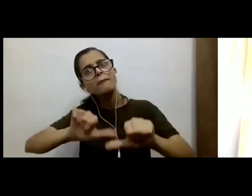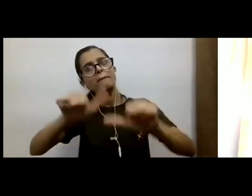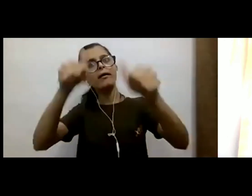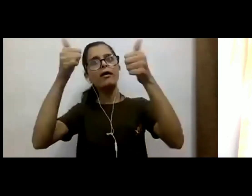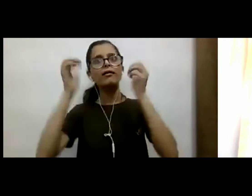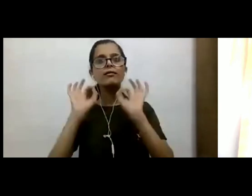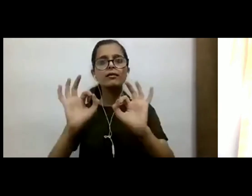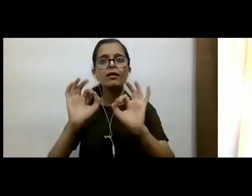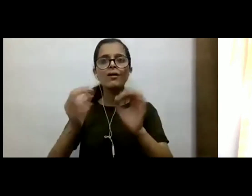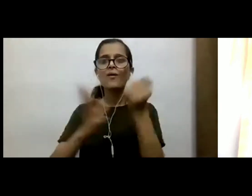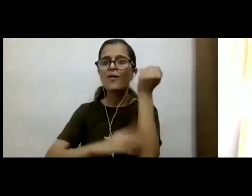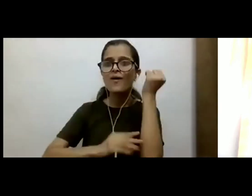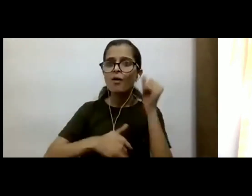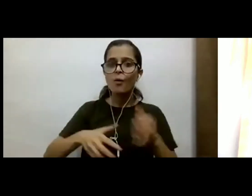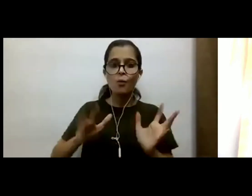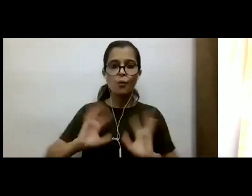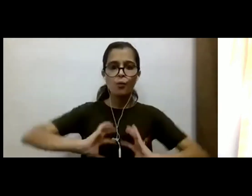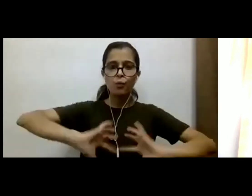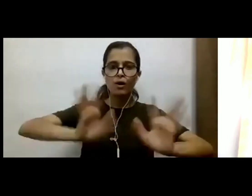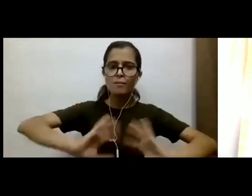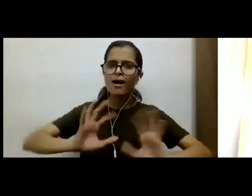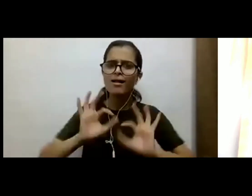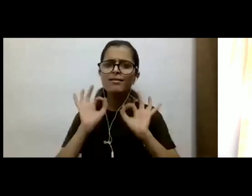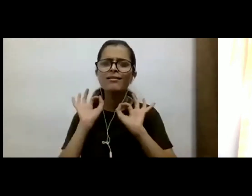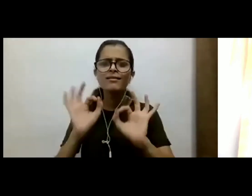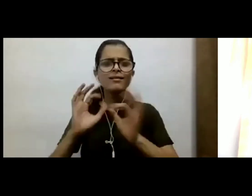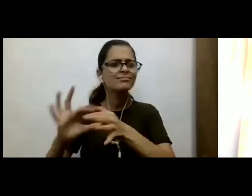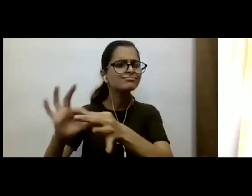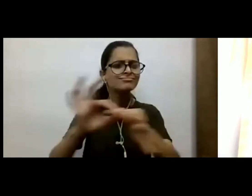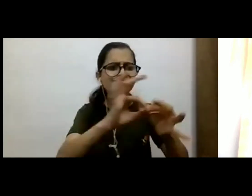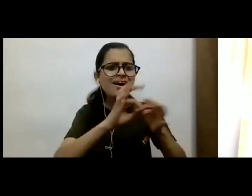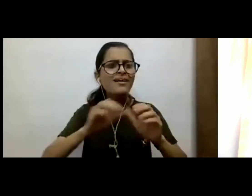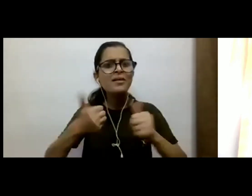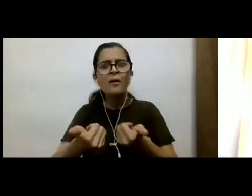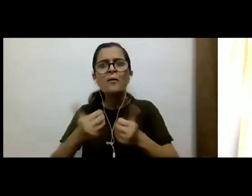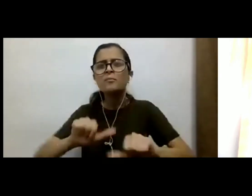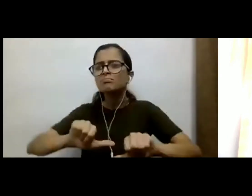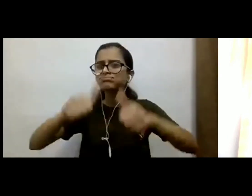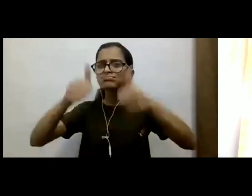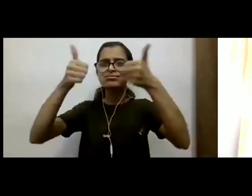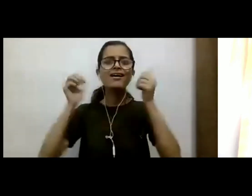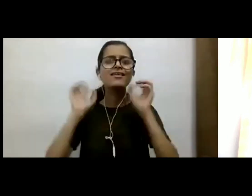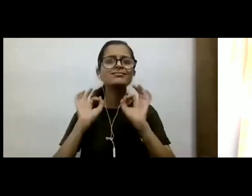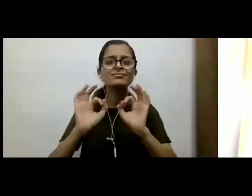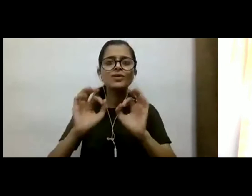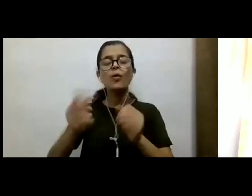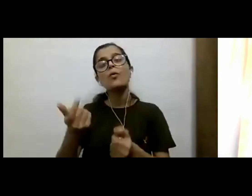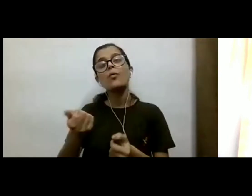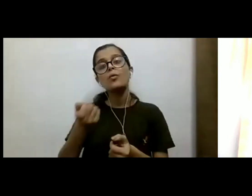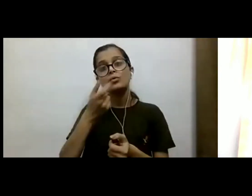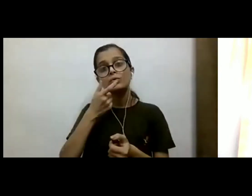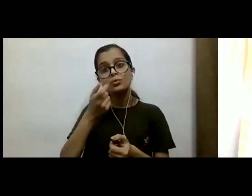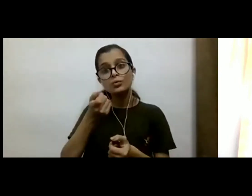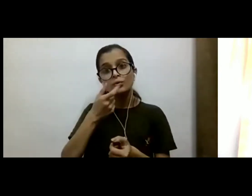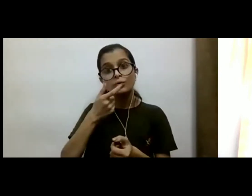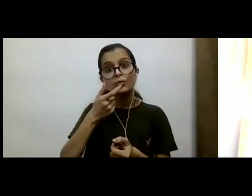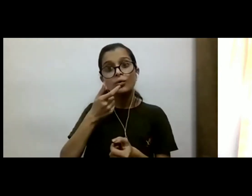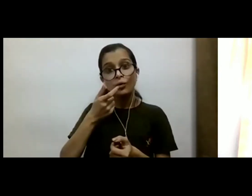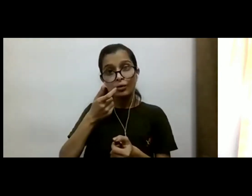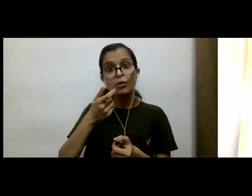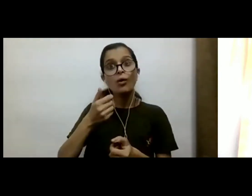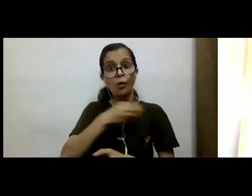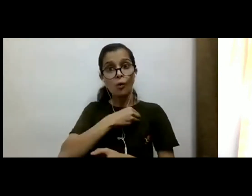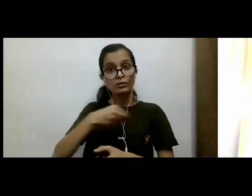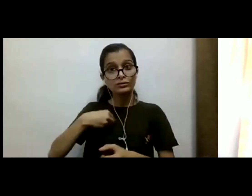football in the slums of Pawai, all because of her collaboration. There is a homeopathic doctor whose father is a painter. There is a